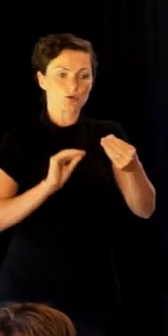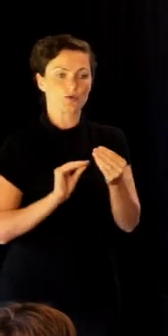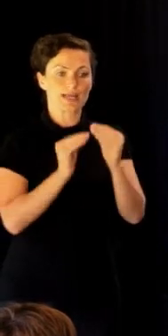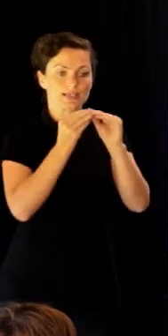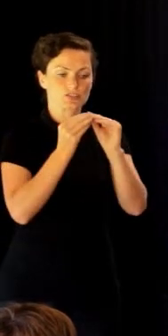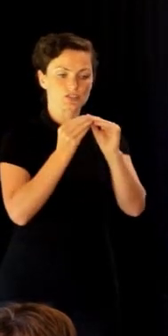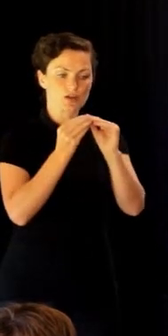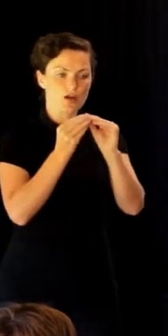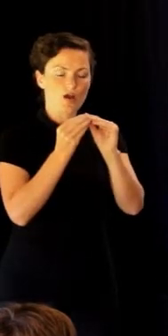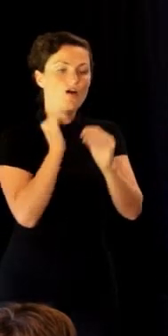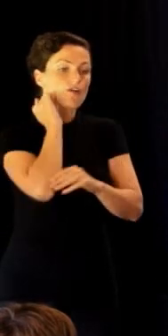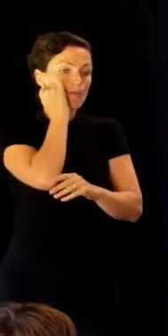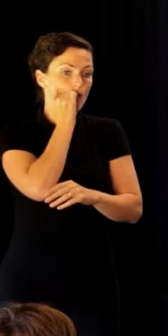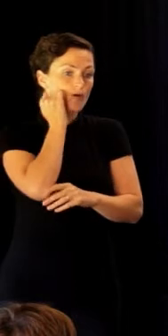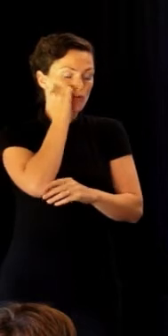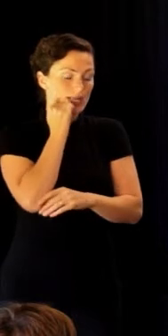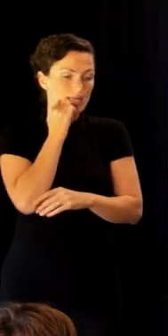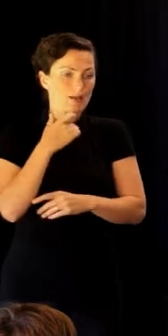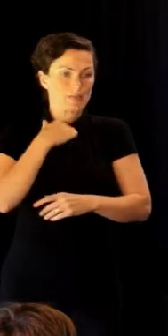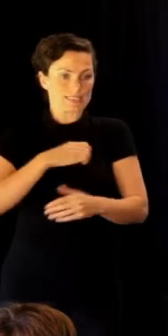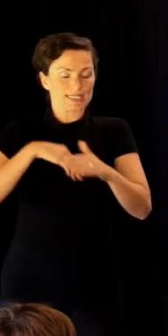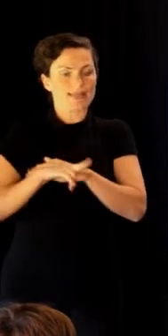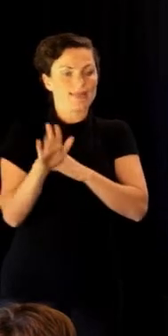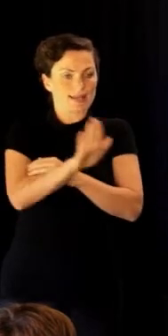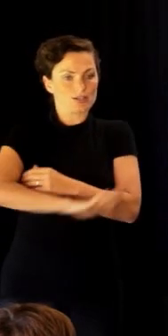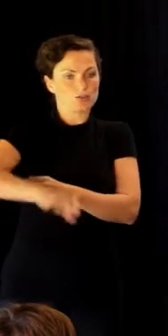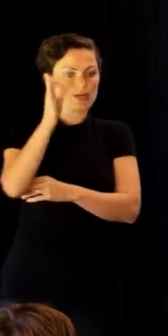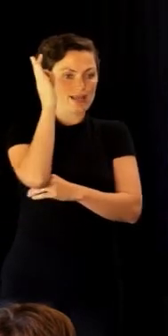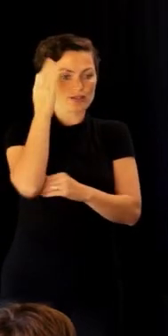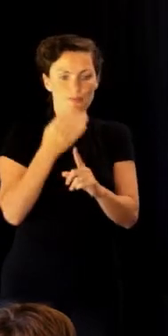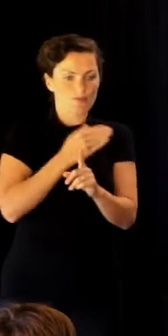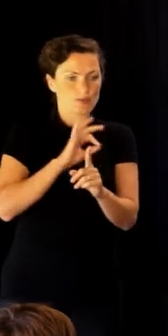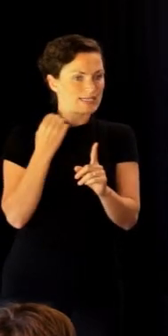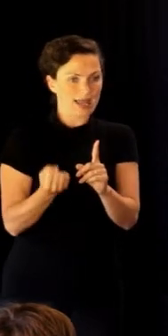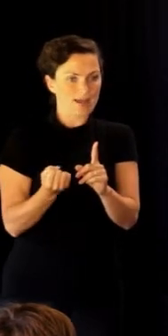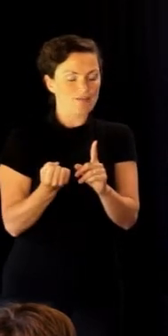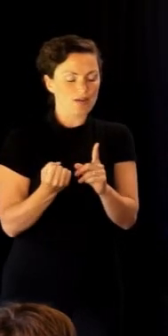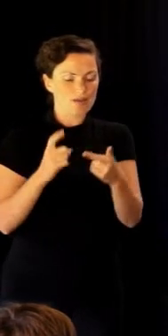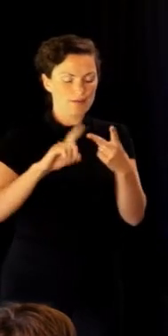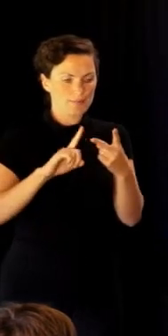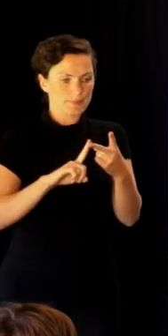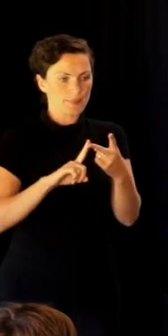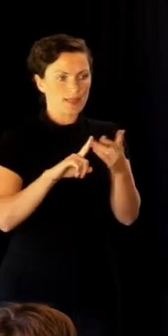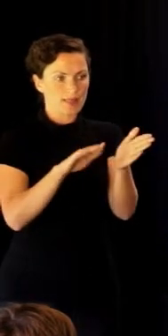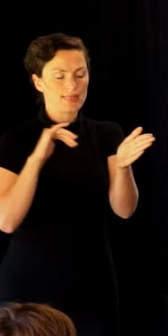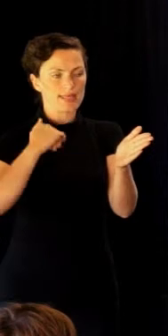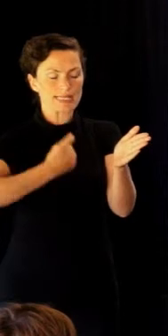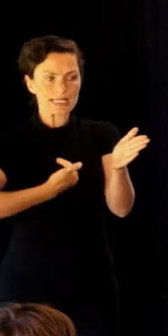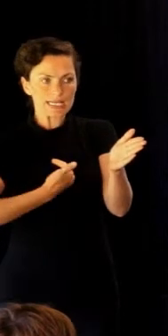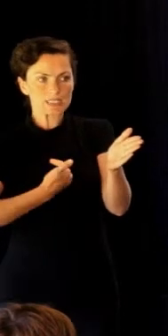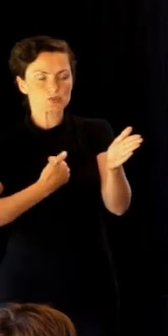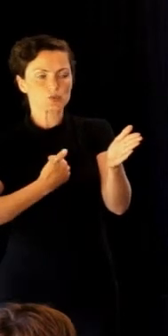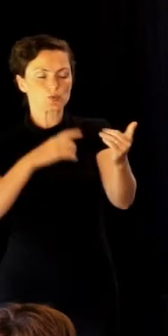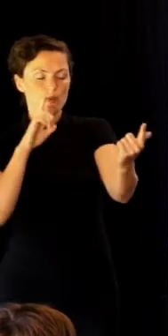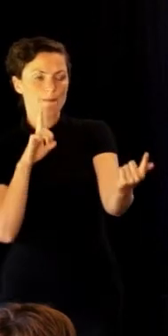a Māori dedicated position on the National Council, because prior to that there wasn't one. They did need to meet in